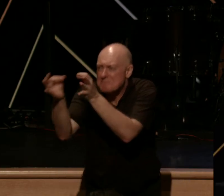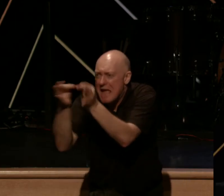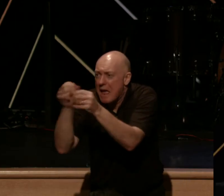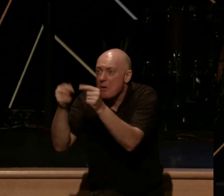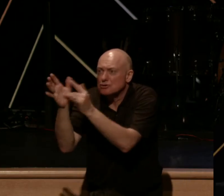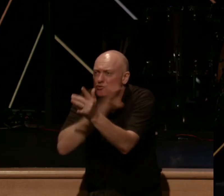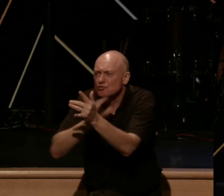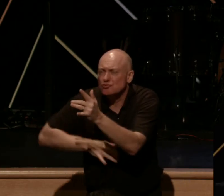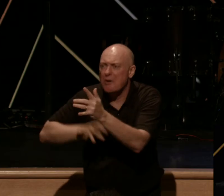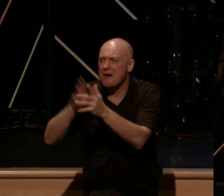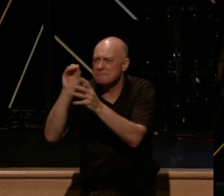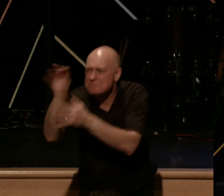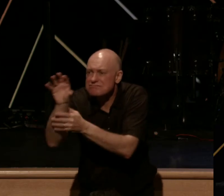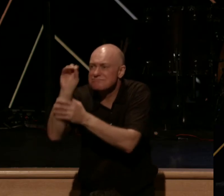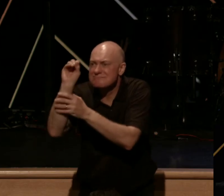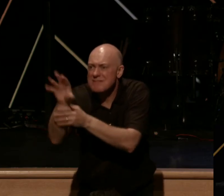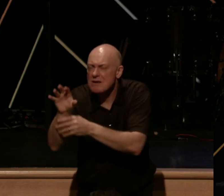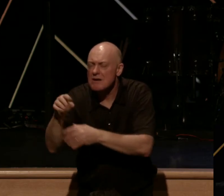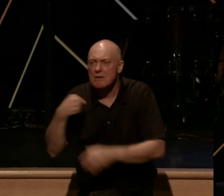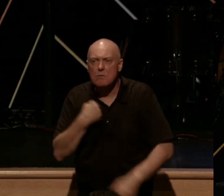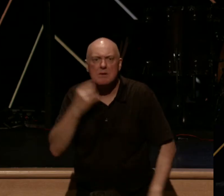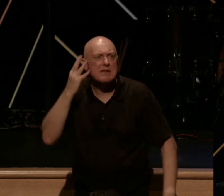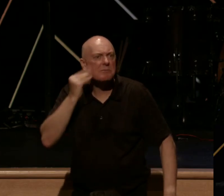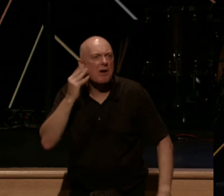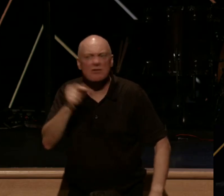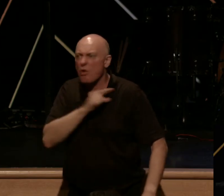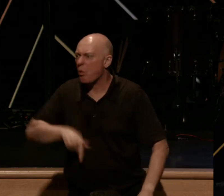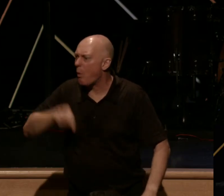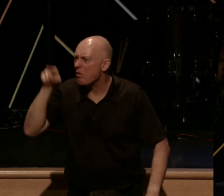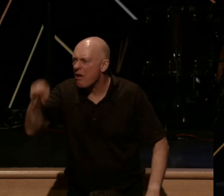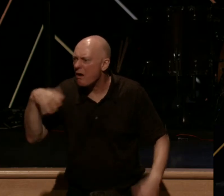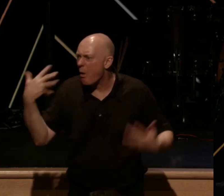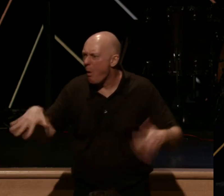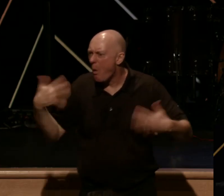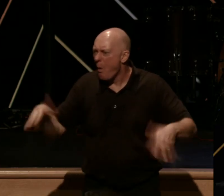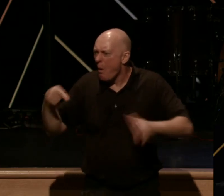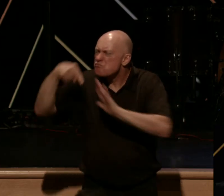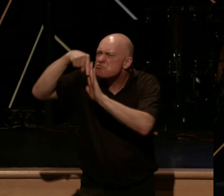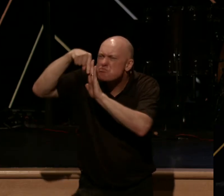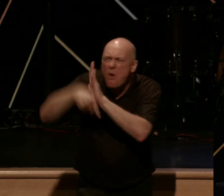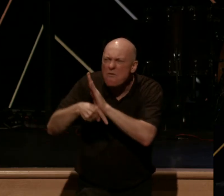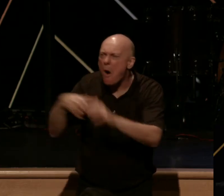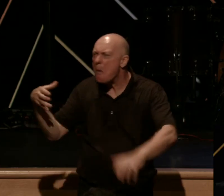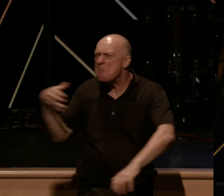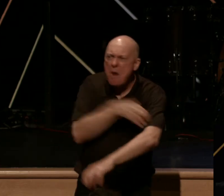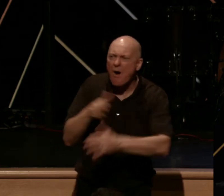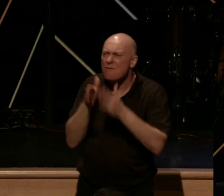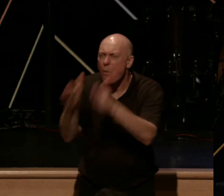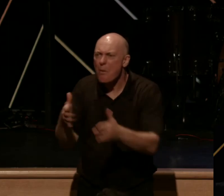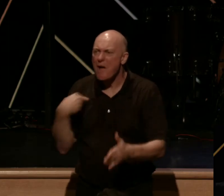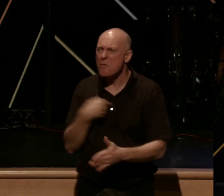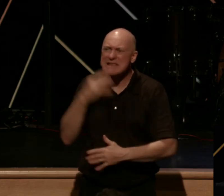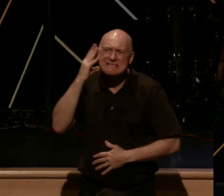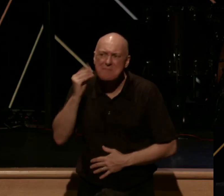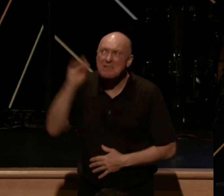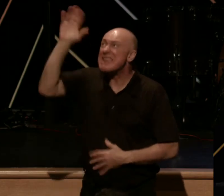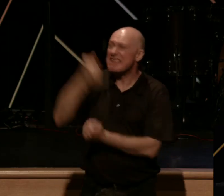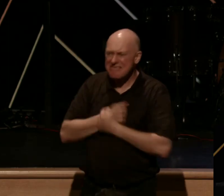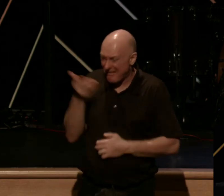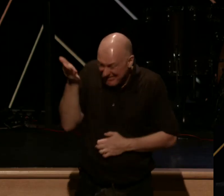we just experienced the presence of the Lord in such a profoundly powerful way, and we just experienced his love there, and I would not